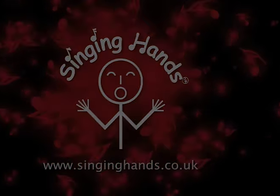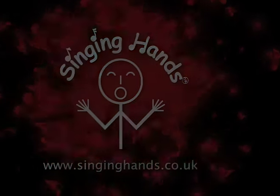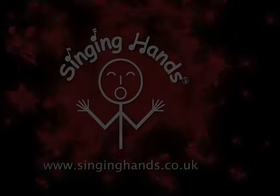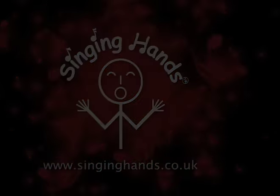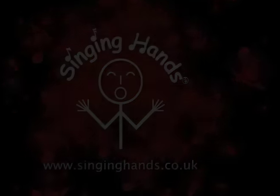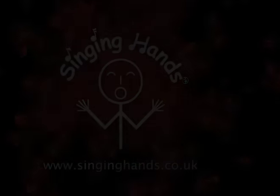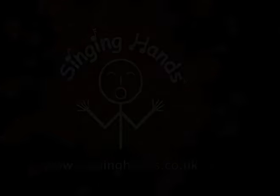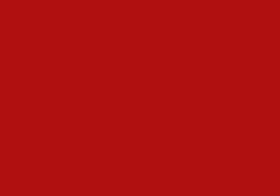one for the master